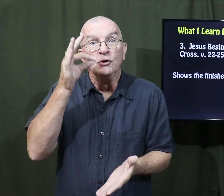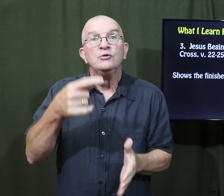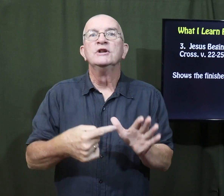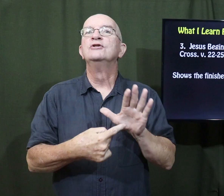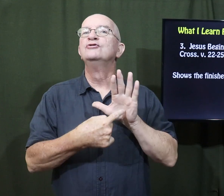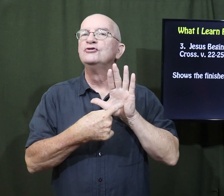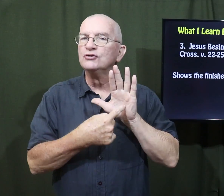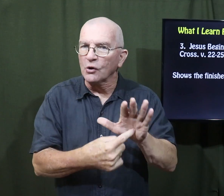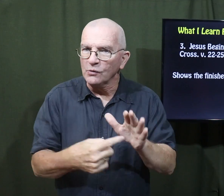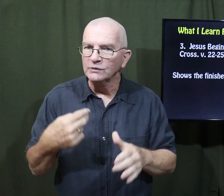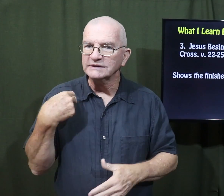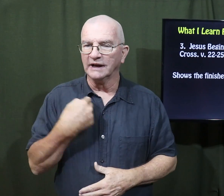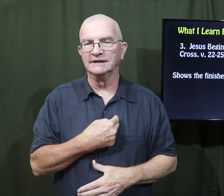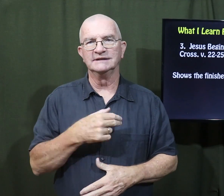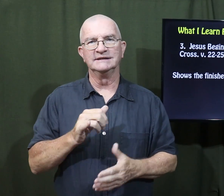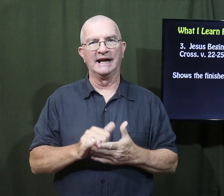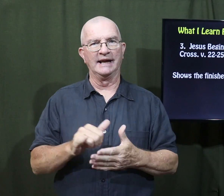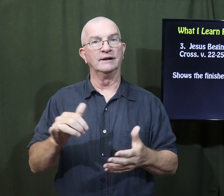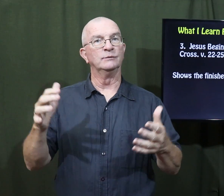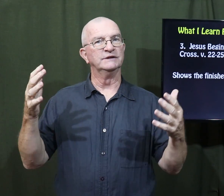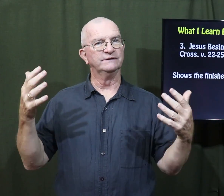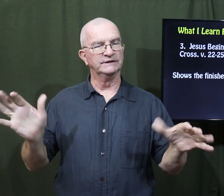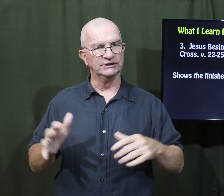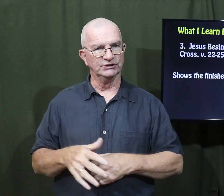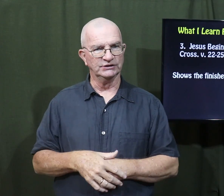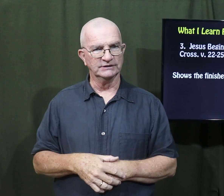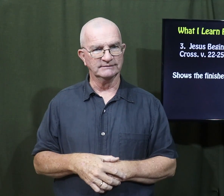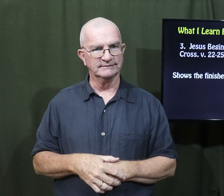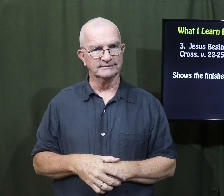Communion shows us that it was finished.